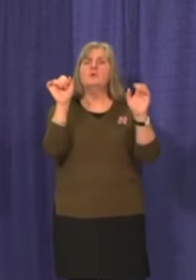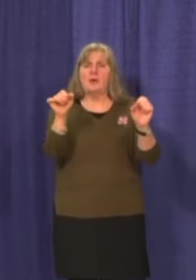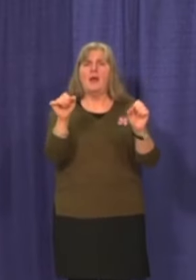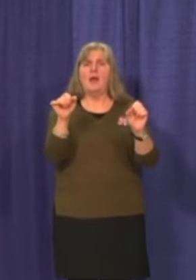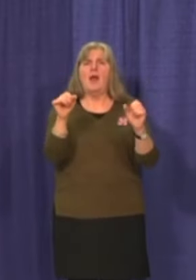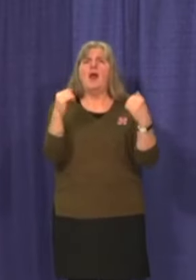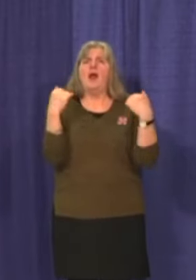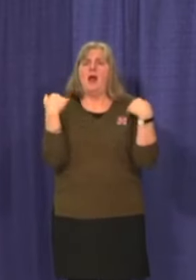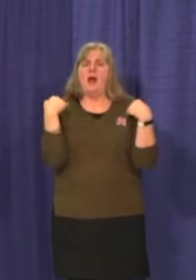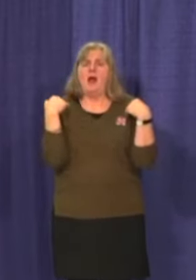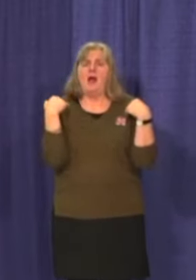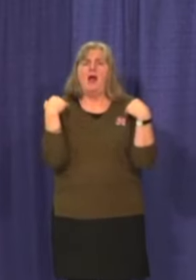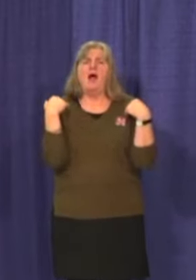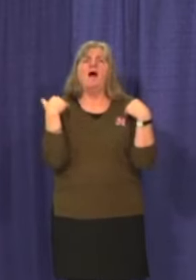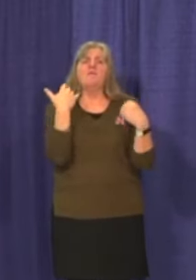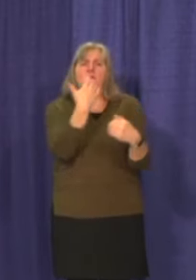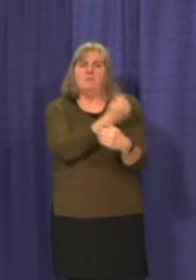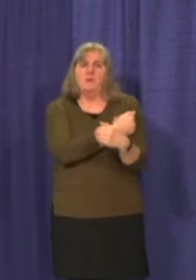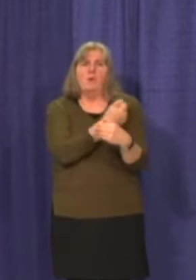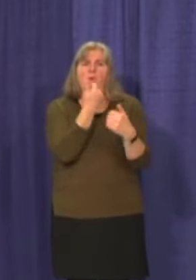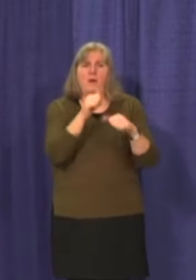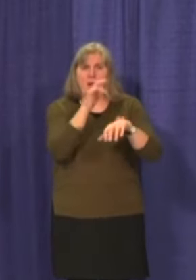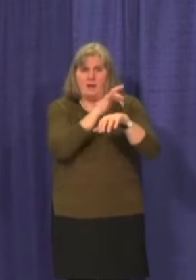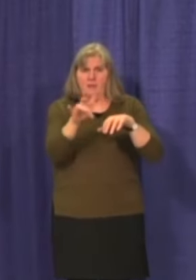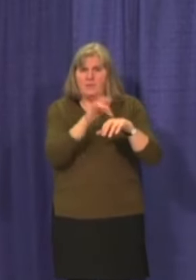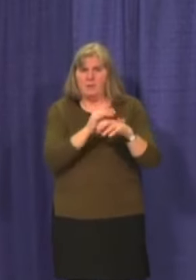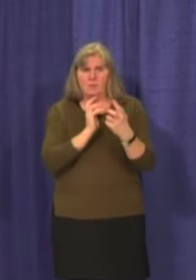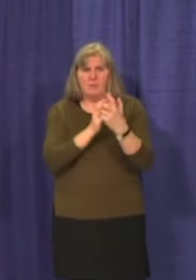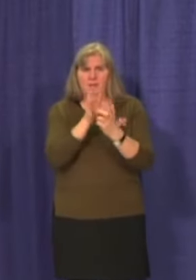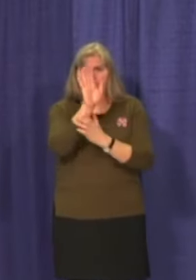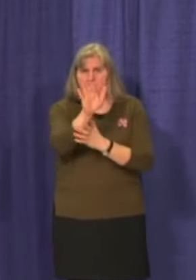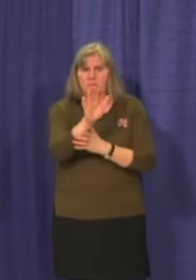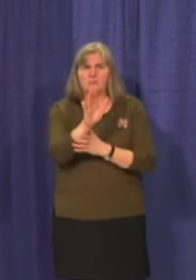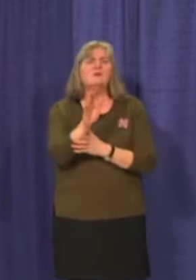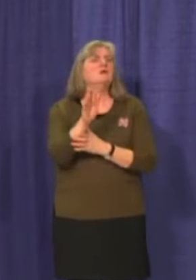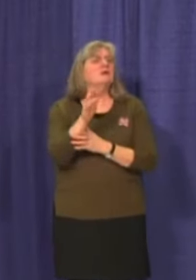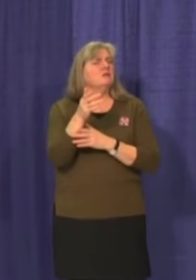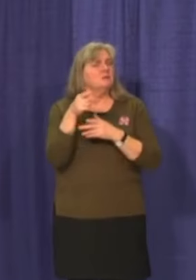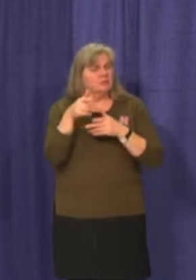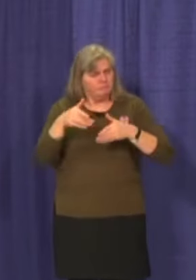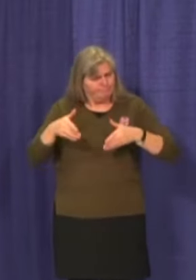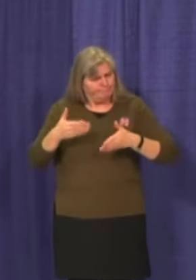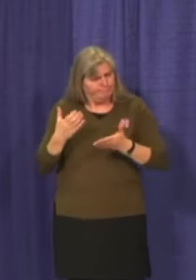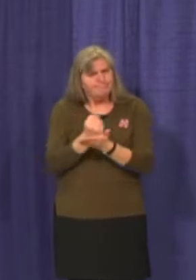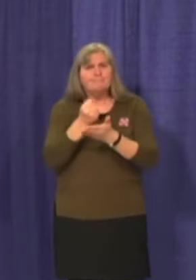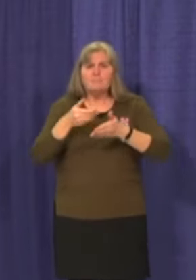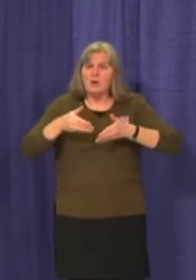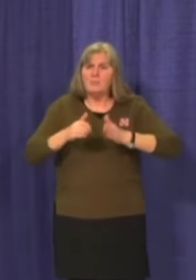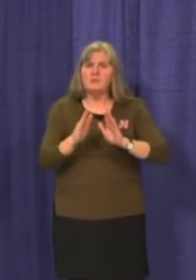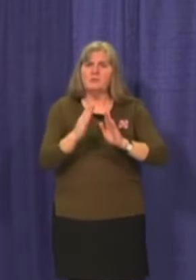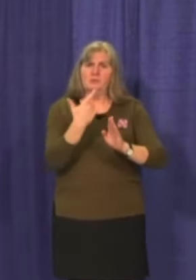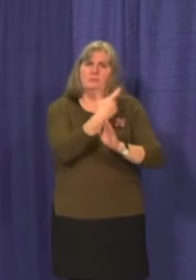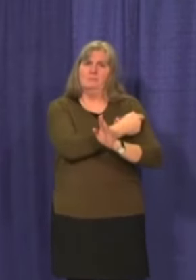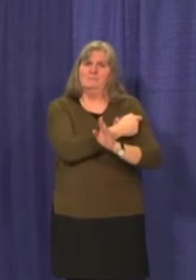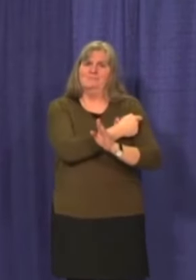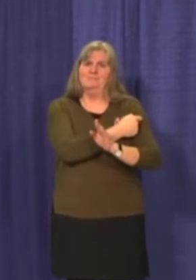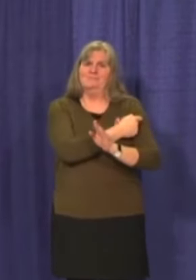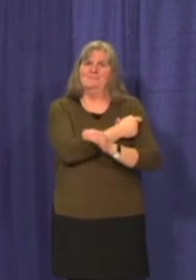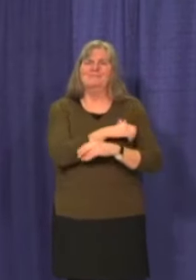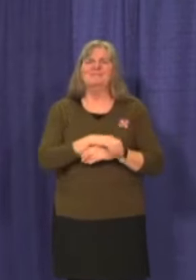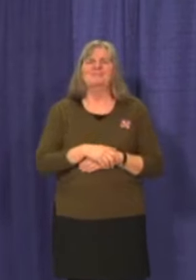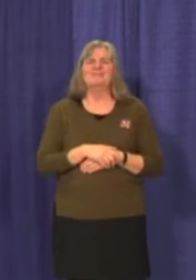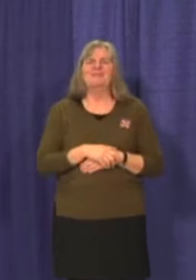turn. Please don't miss this opportunity to get vaccinated. Thankfully, and to the credit of